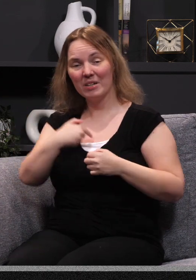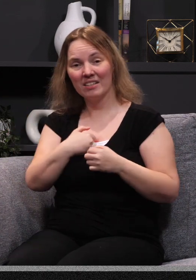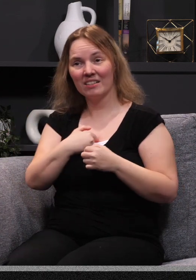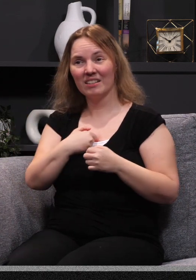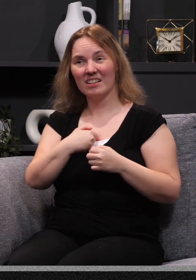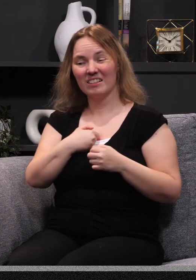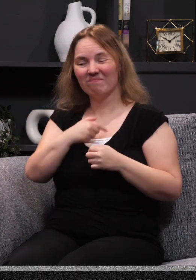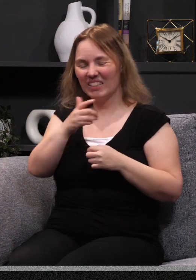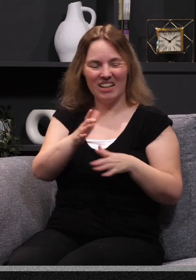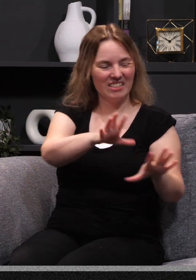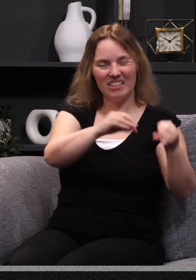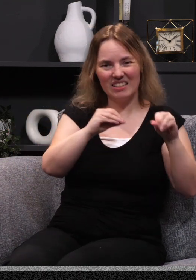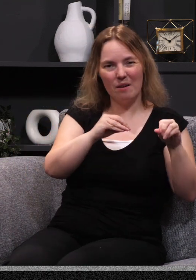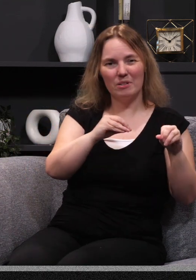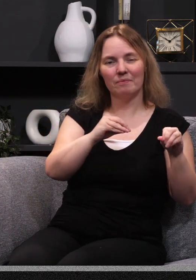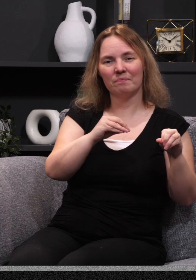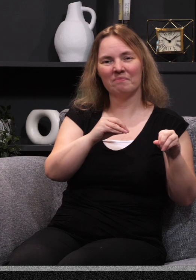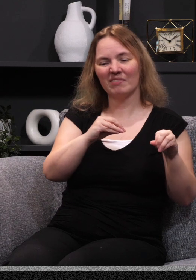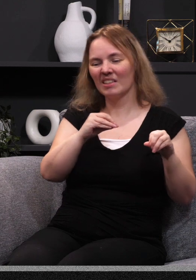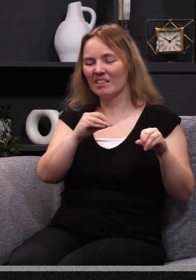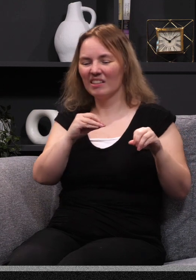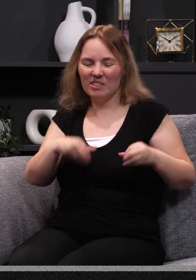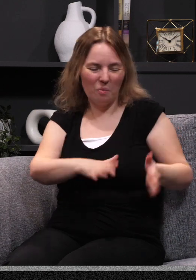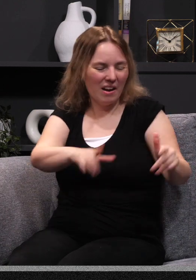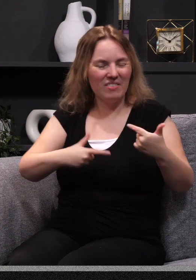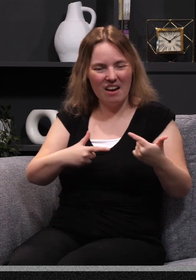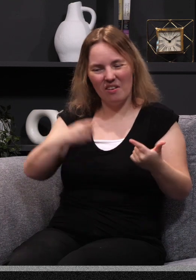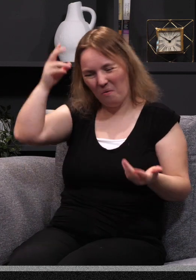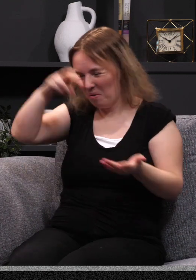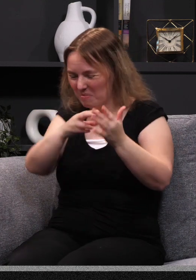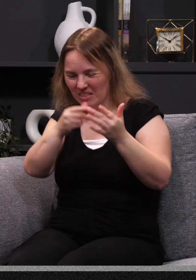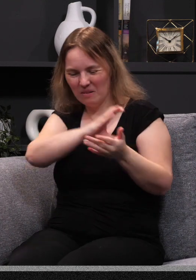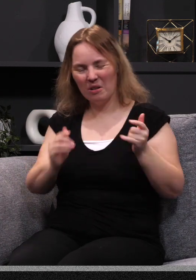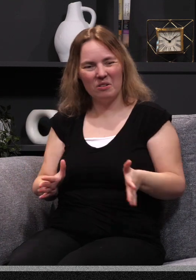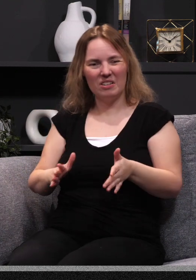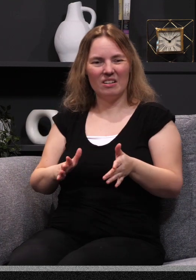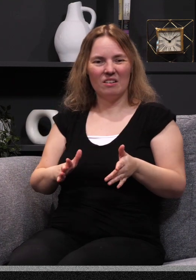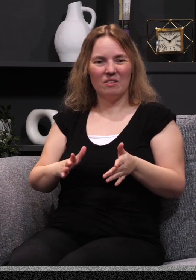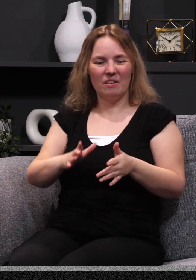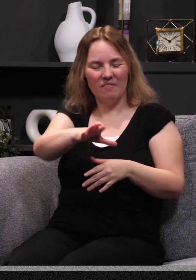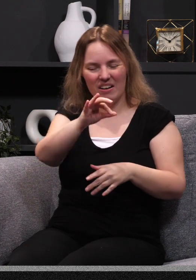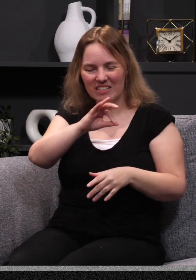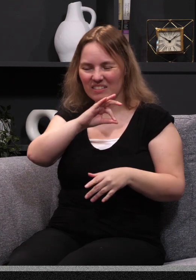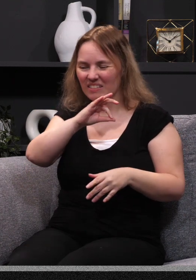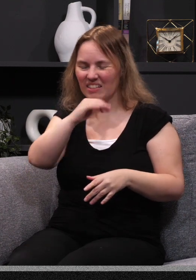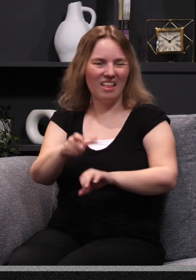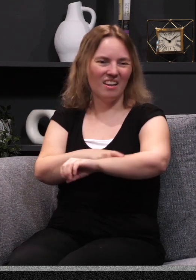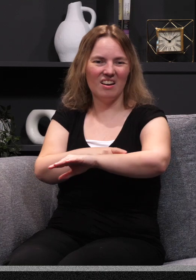for me, but instead I kind of just embrace, as we've said many times, just this lifestyle of what it means to be a Christian, then what I find is not very long